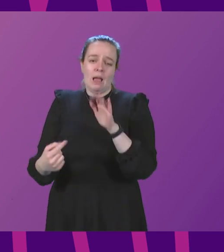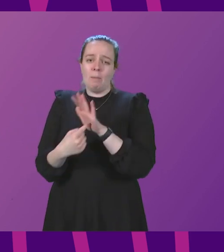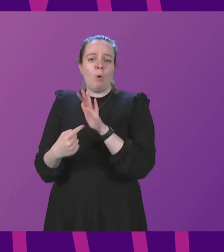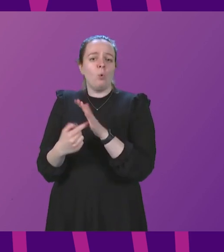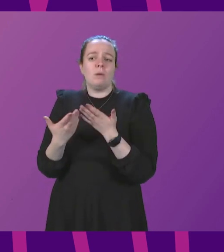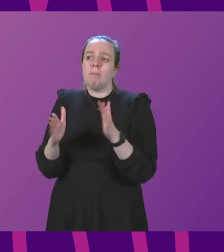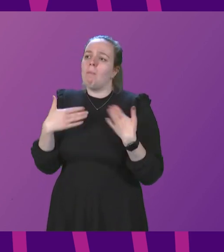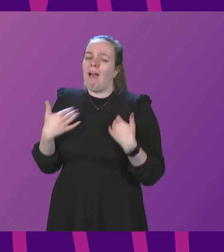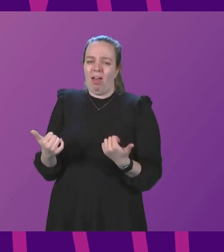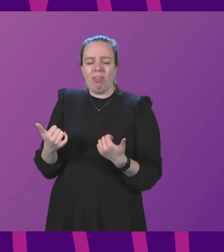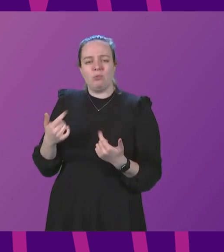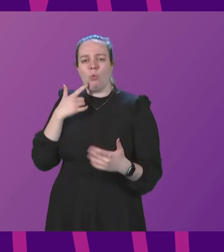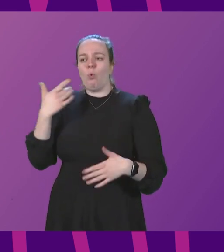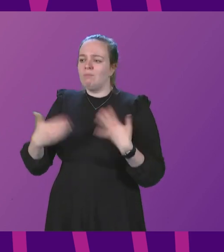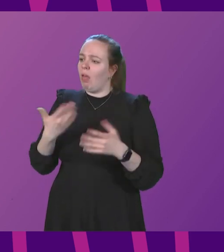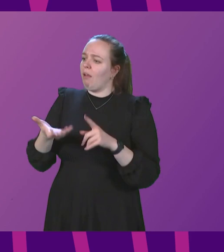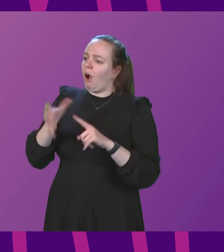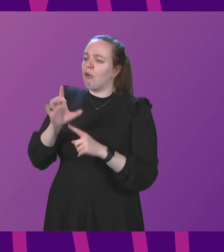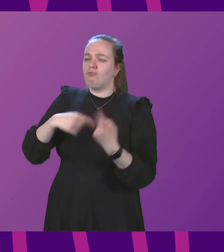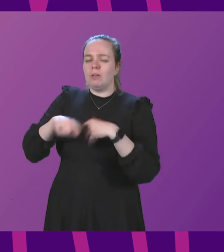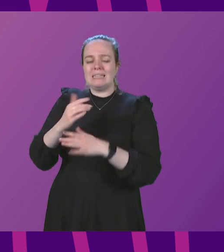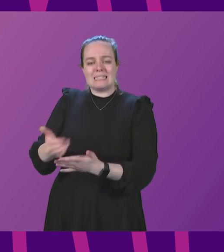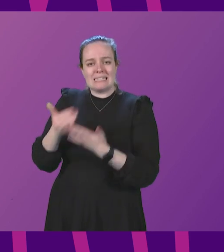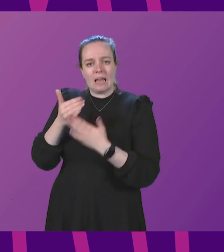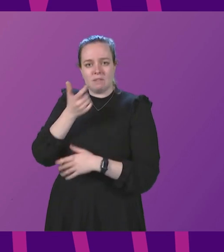health things to keep the country as safe as possible